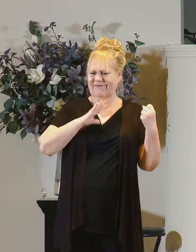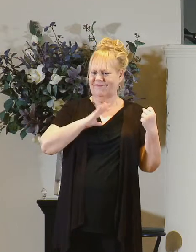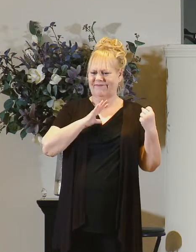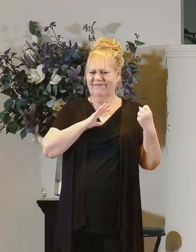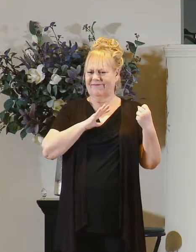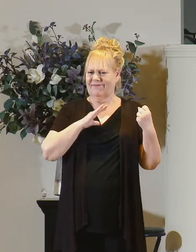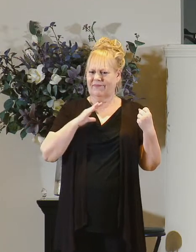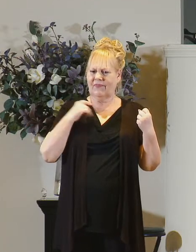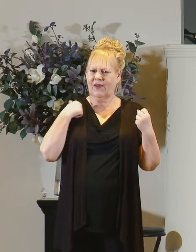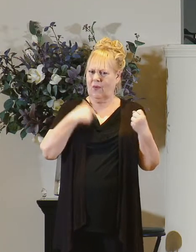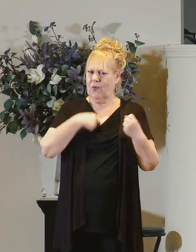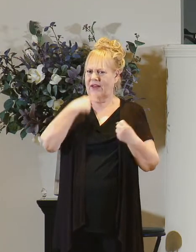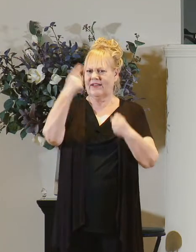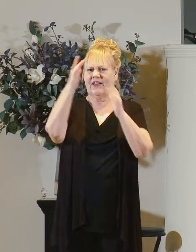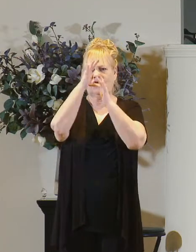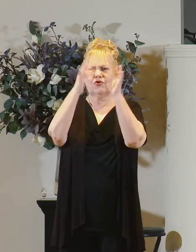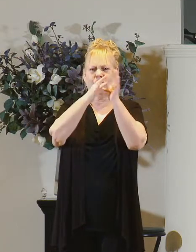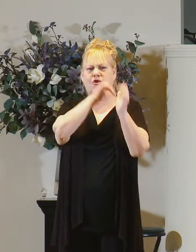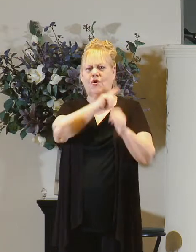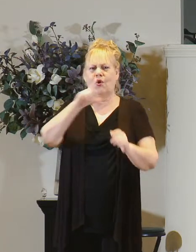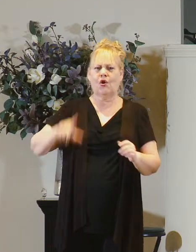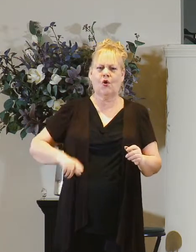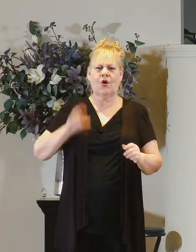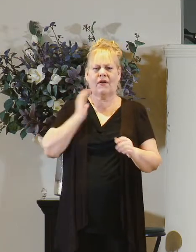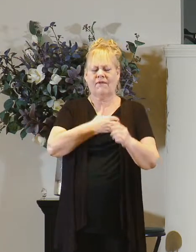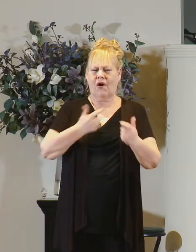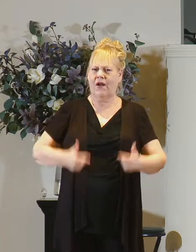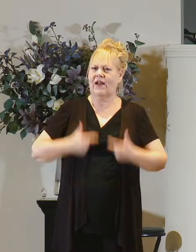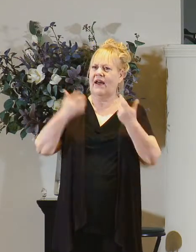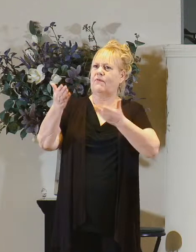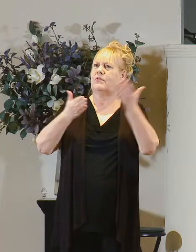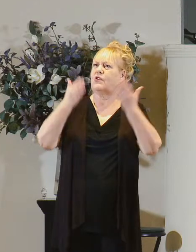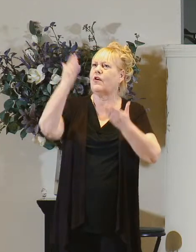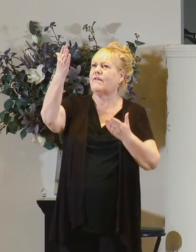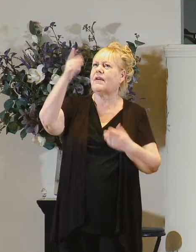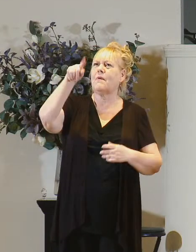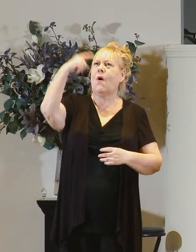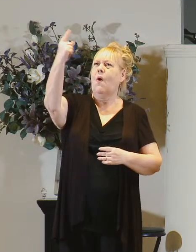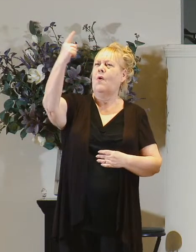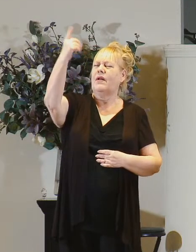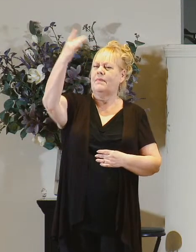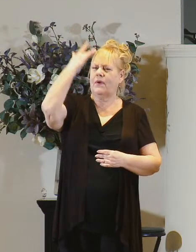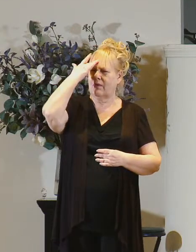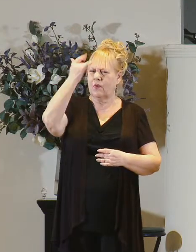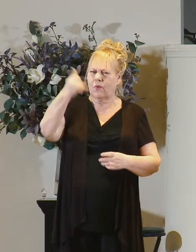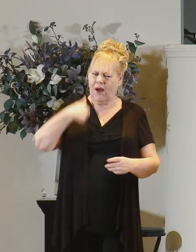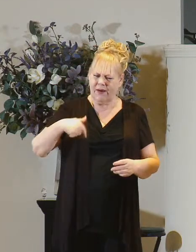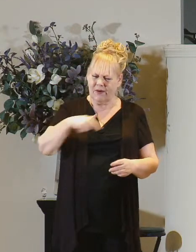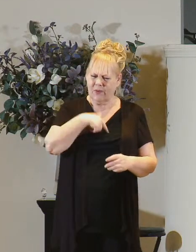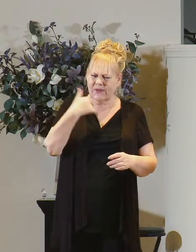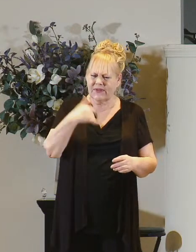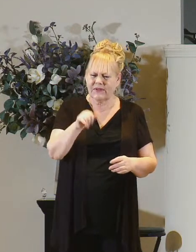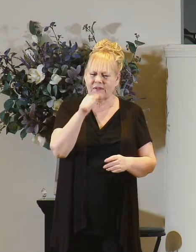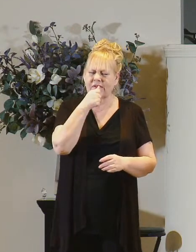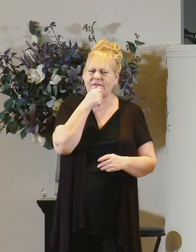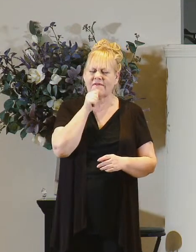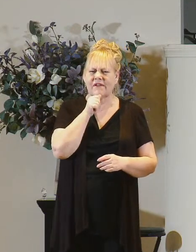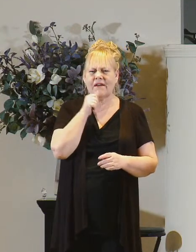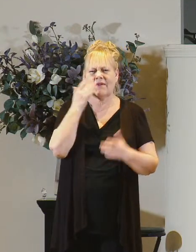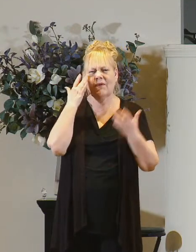we've declared jesus to be the lord of our life we serve him and him only so why do we we still suffer